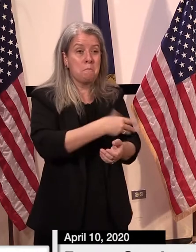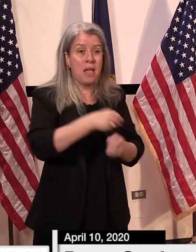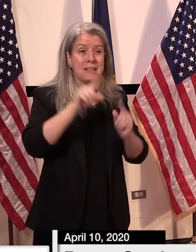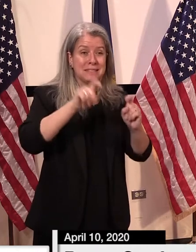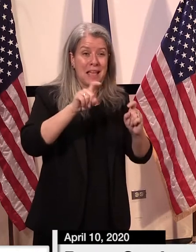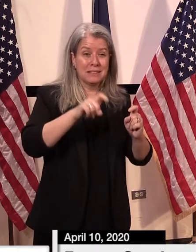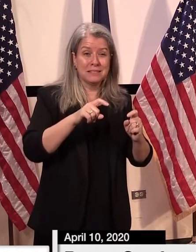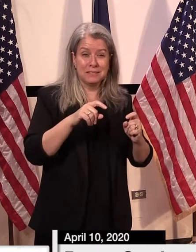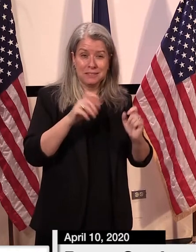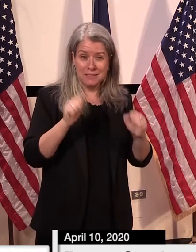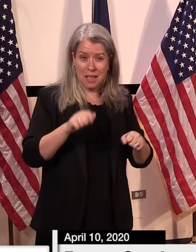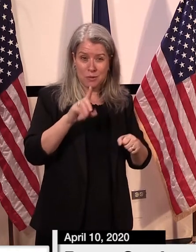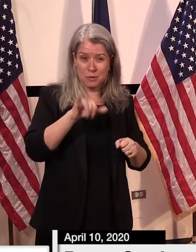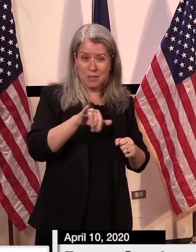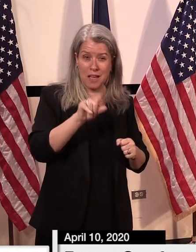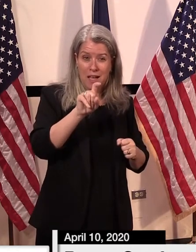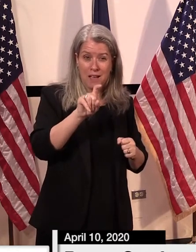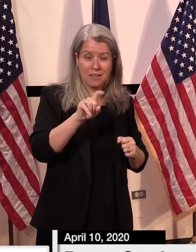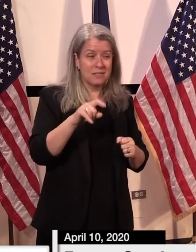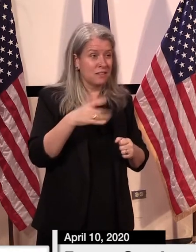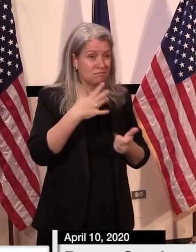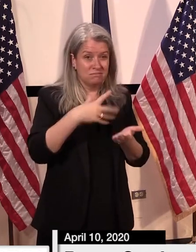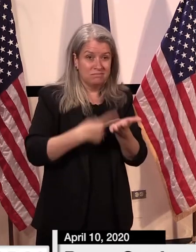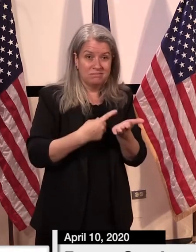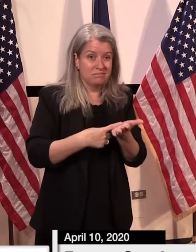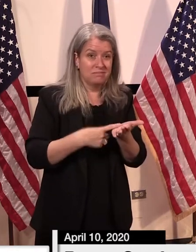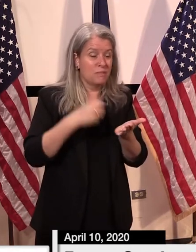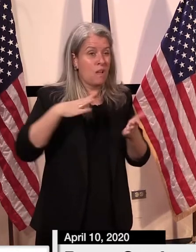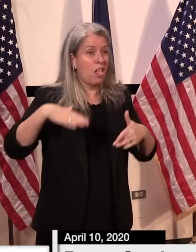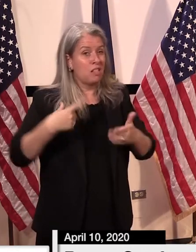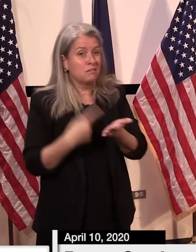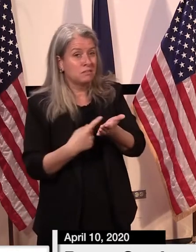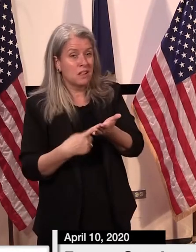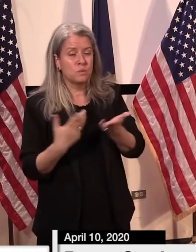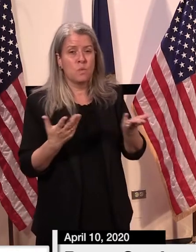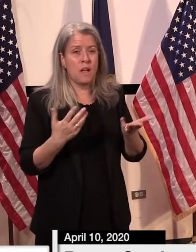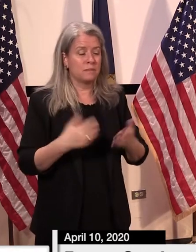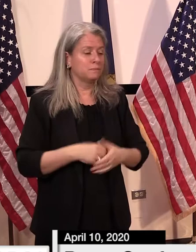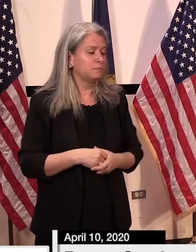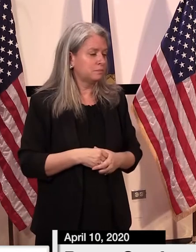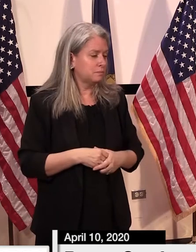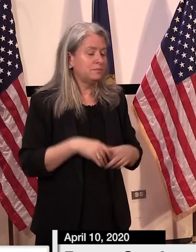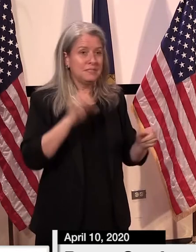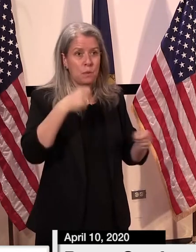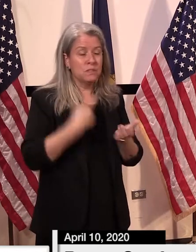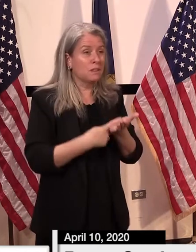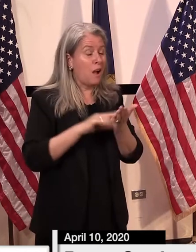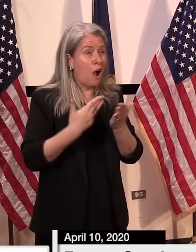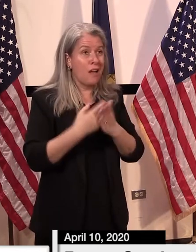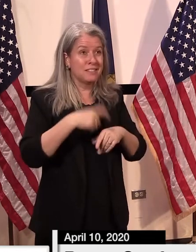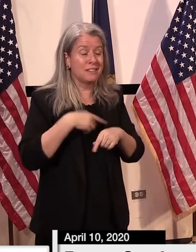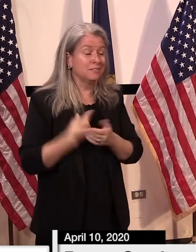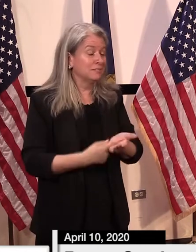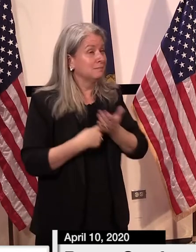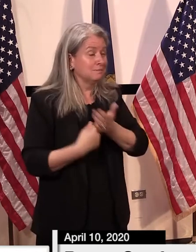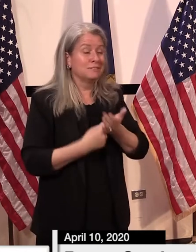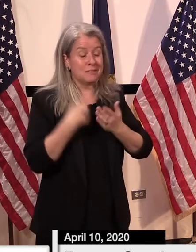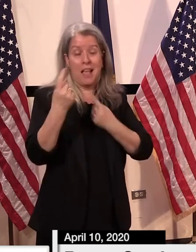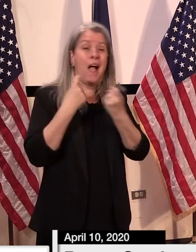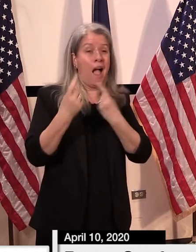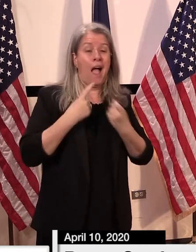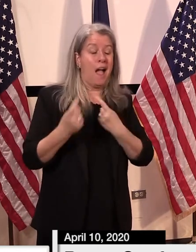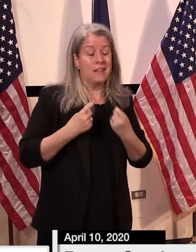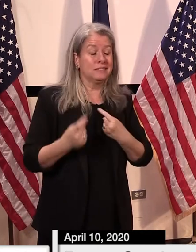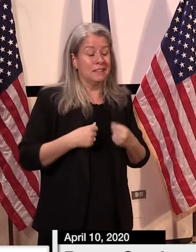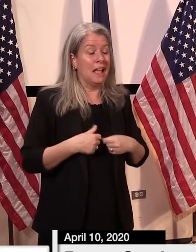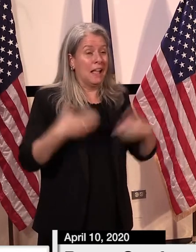looking for antibodies has that been discussed at all by your team all the time um and i get questions about it all